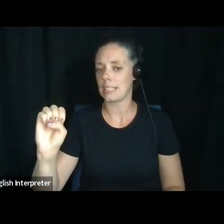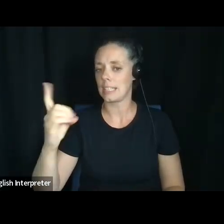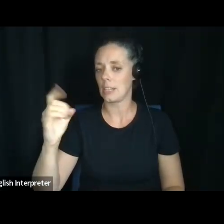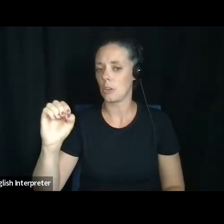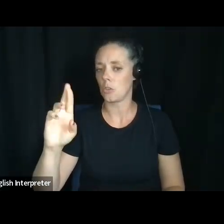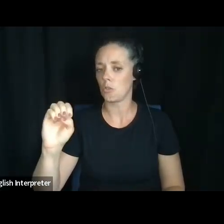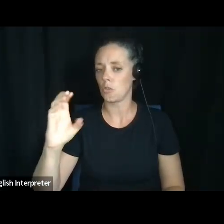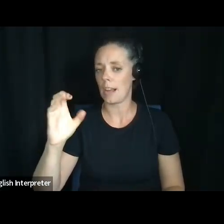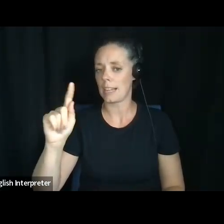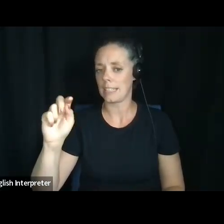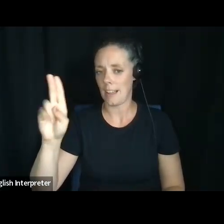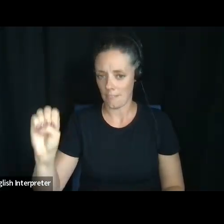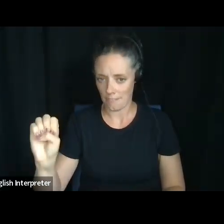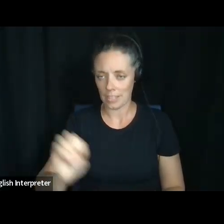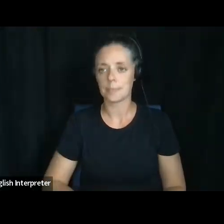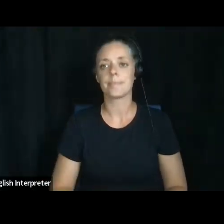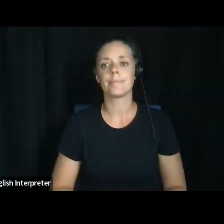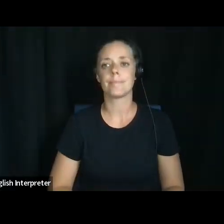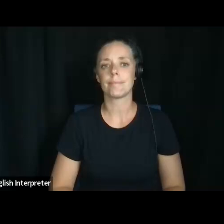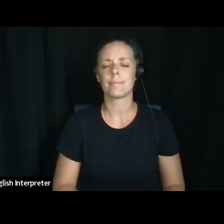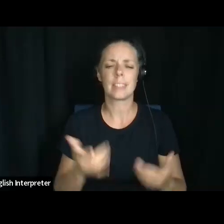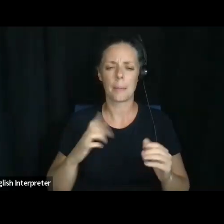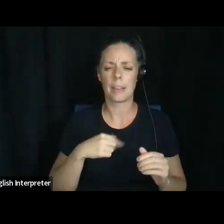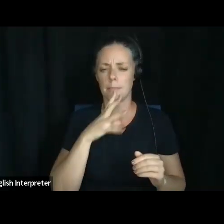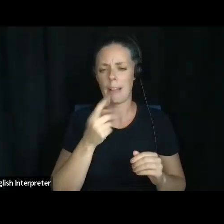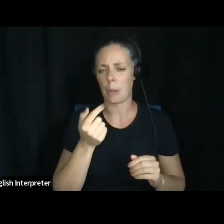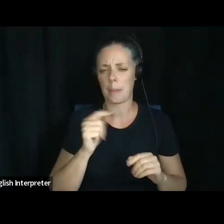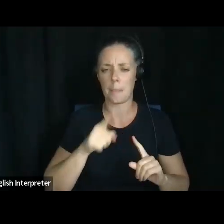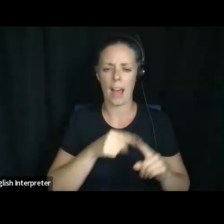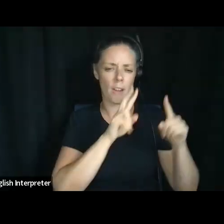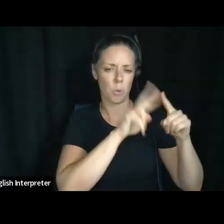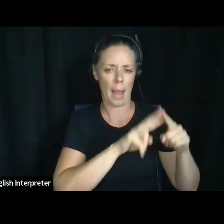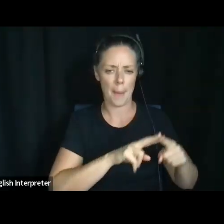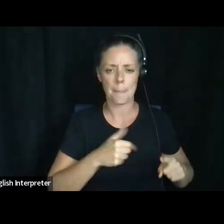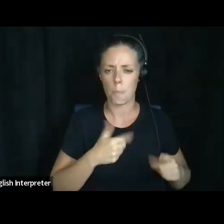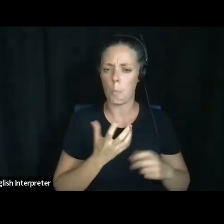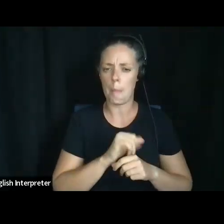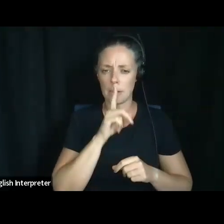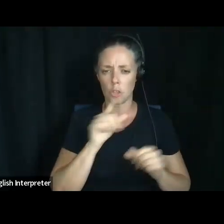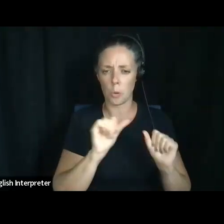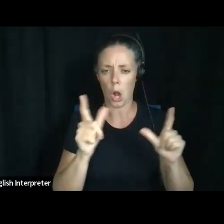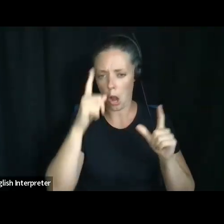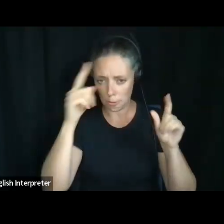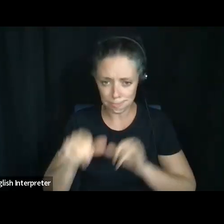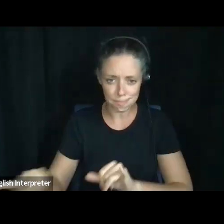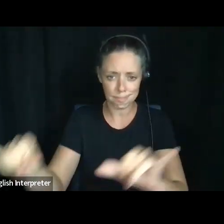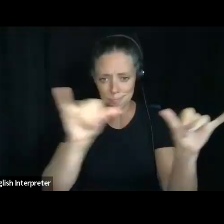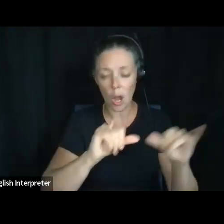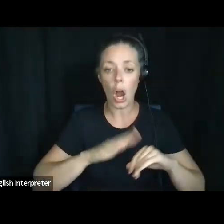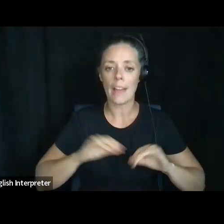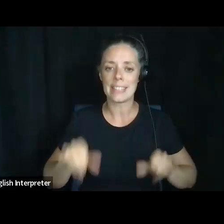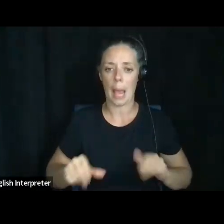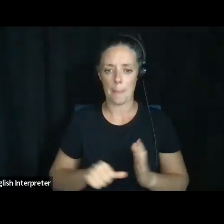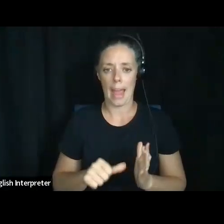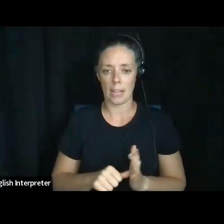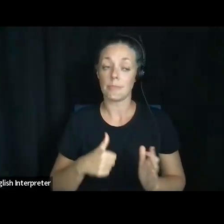So let me talk a little bit about vocabulary so that we're all on the same page as far as that goes. So I've already used